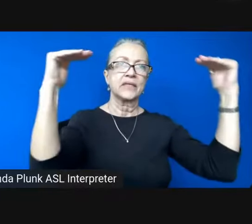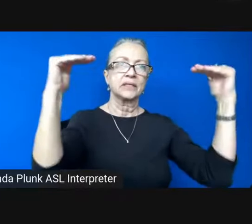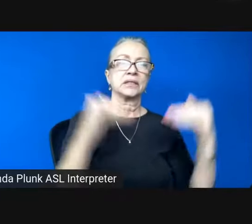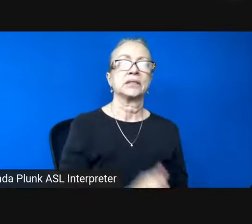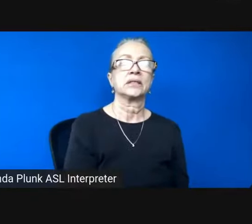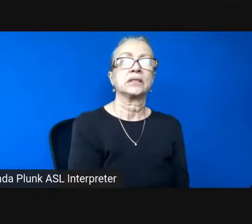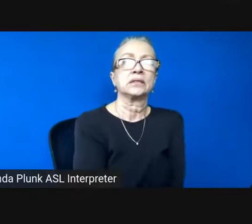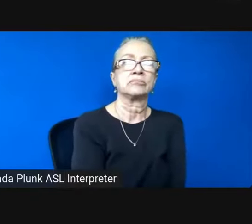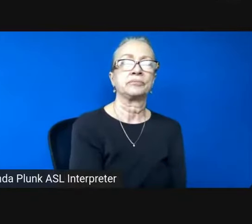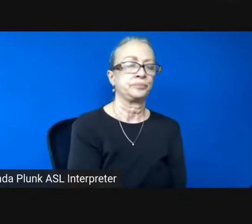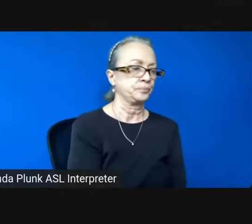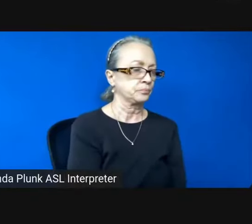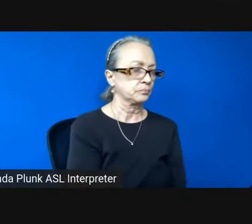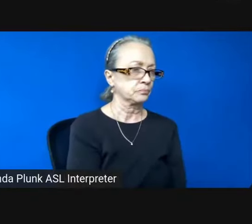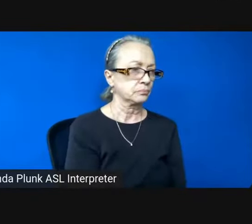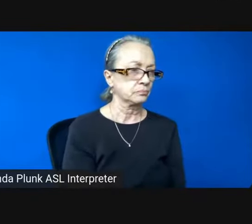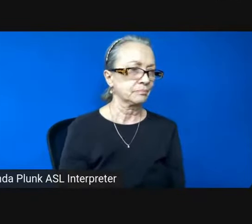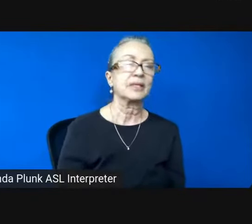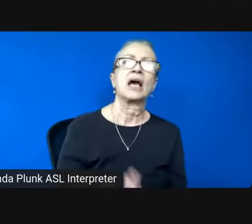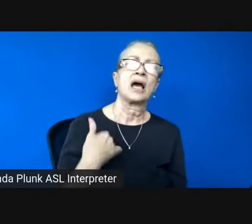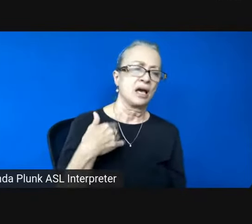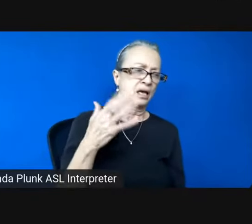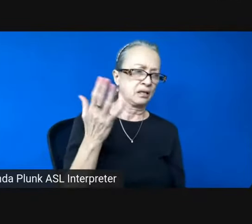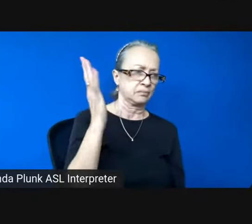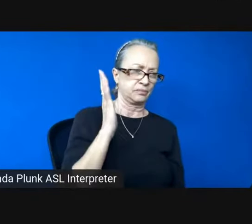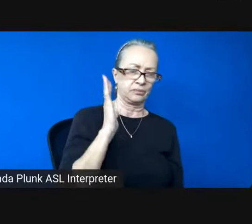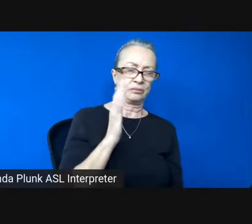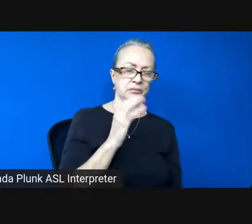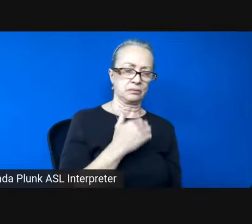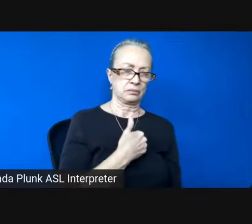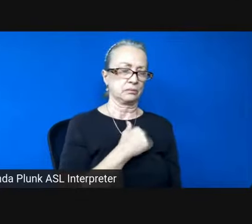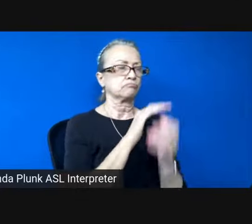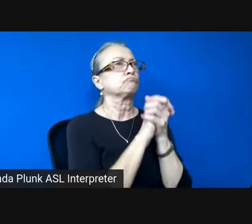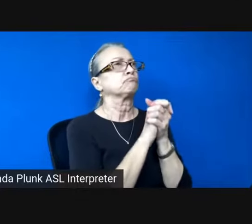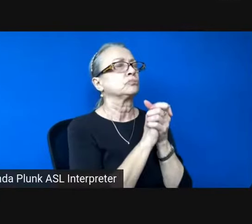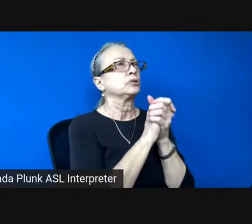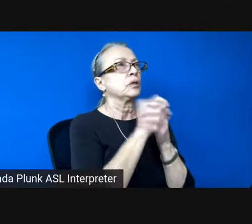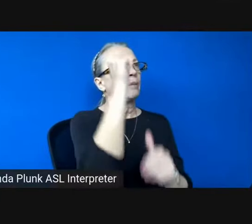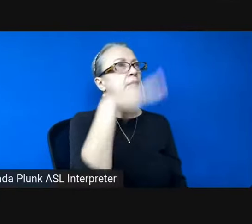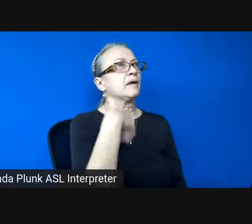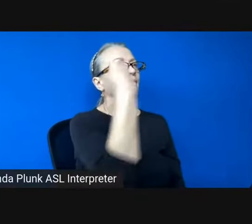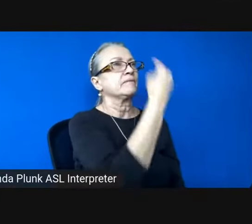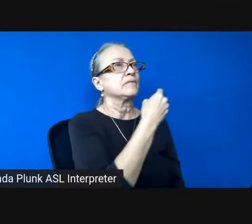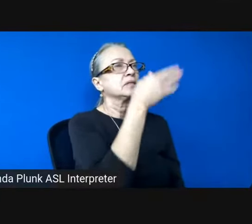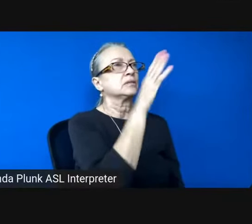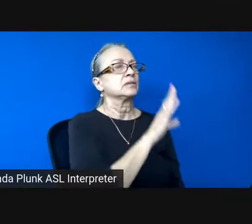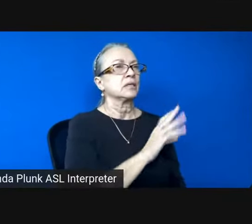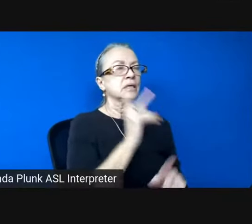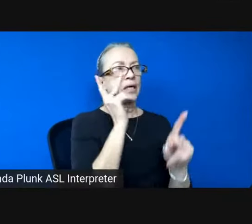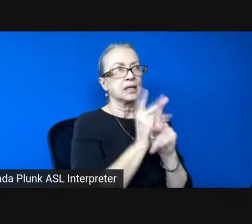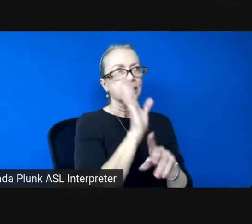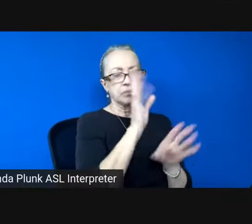i used to pray to a man-faced god kept his whip beneath my